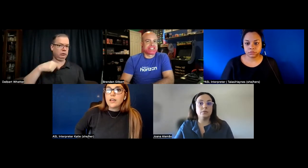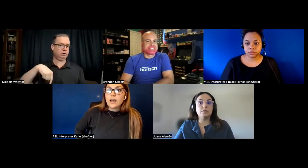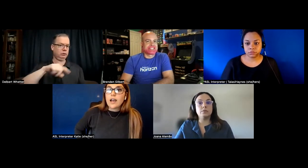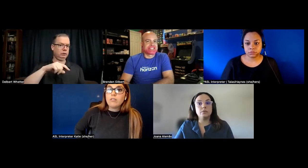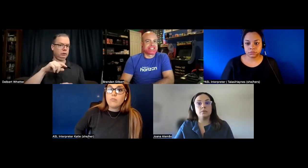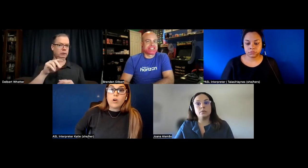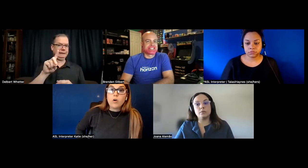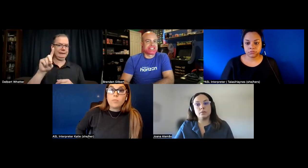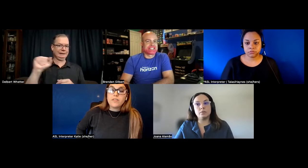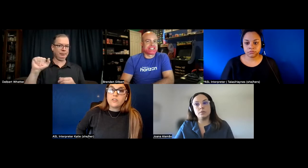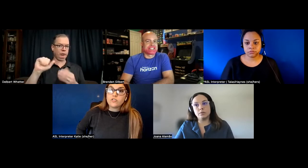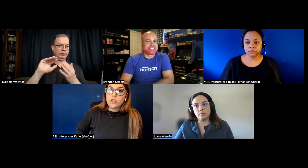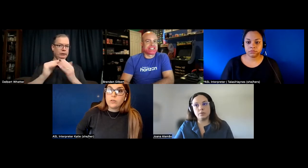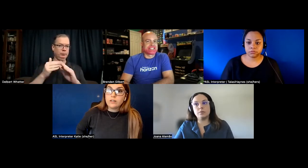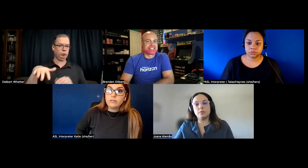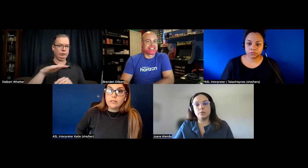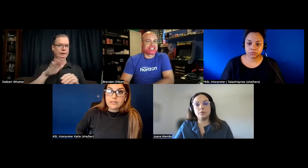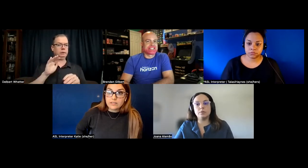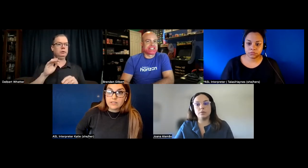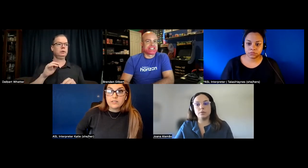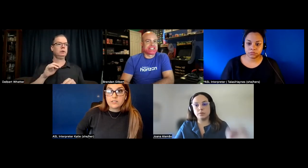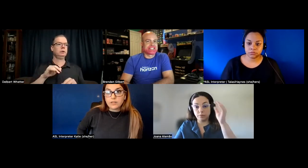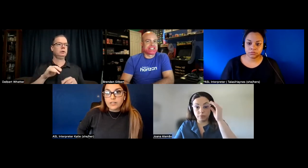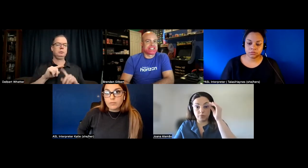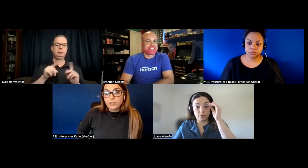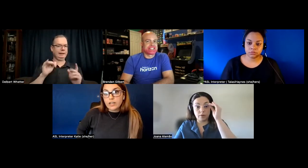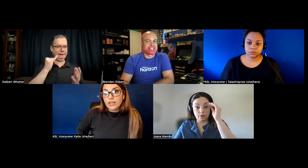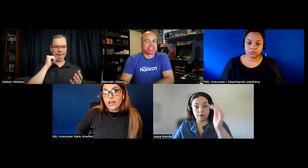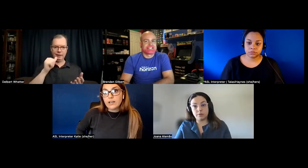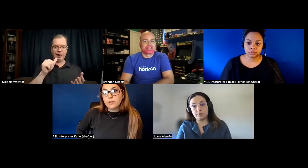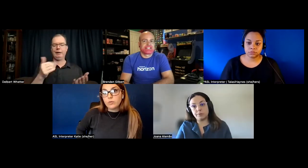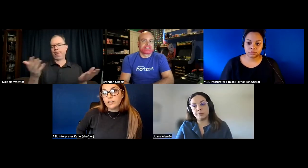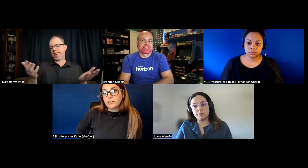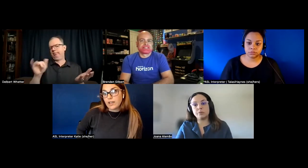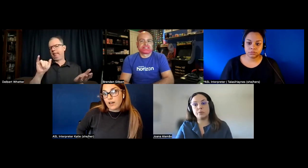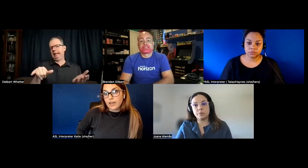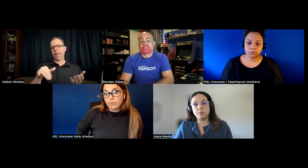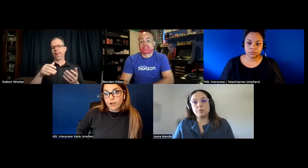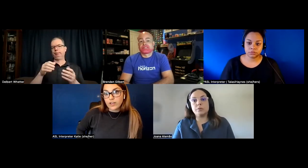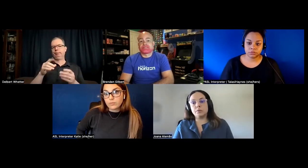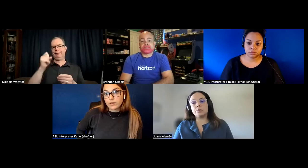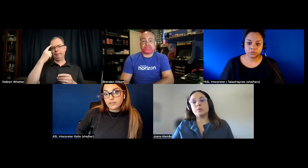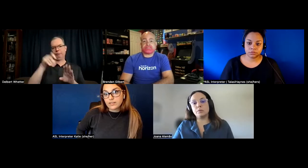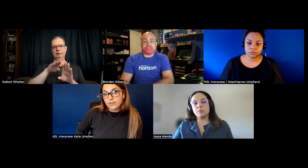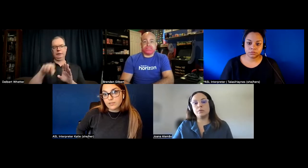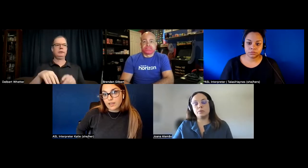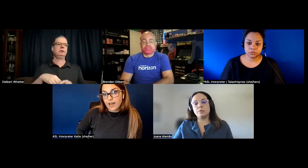i would hope that the industry would listen to the disability community and be willing to take on that project but it seems that